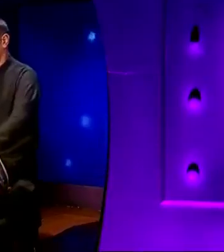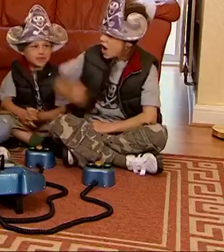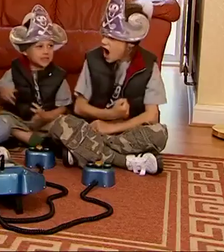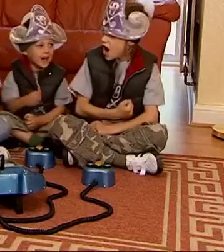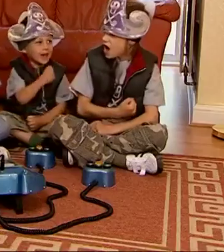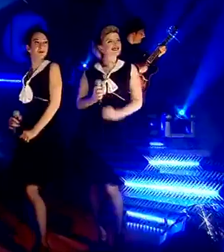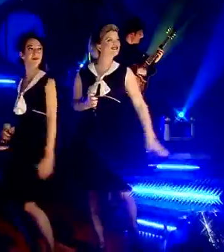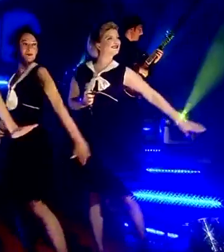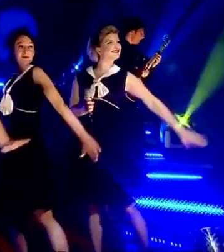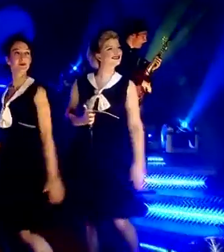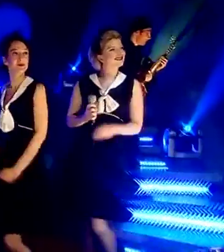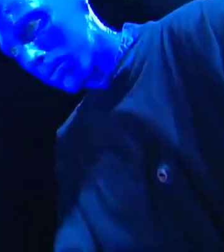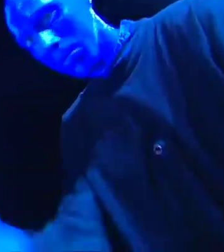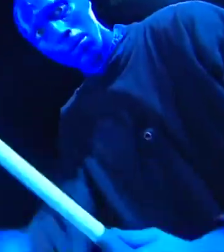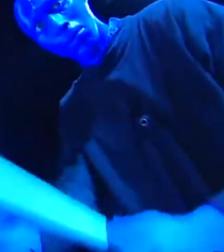Yeah!